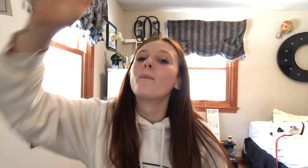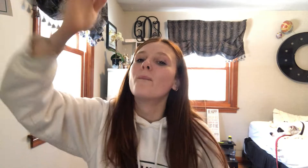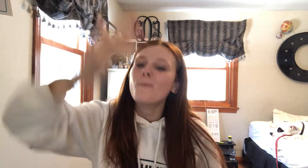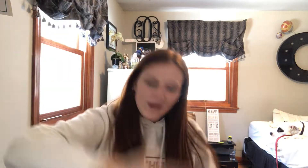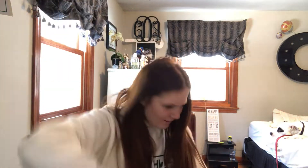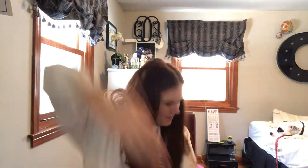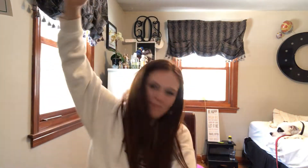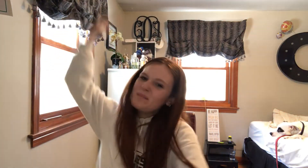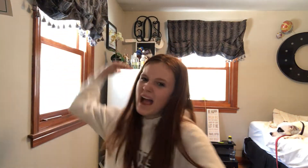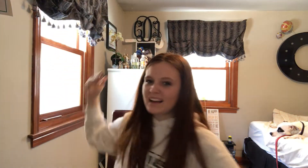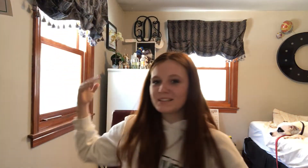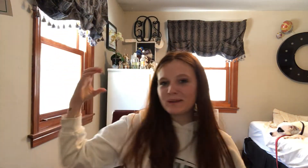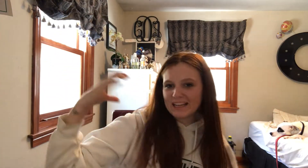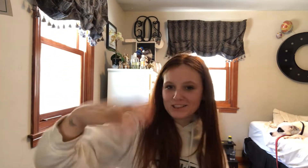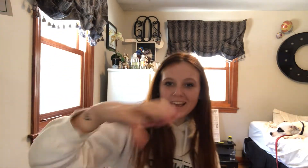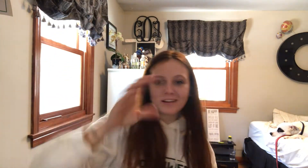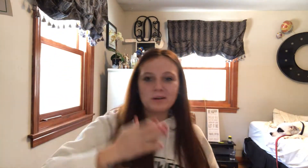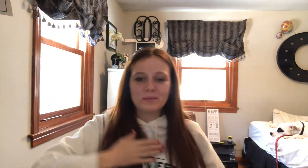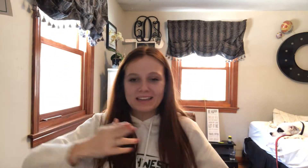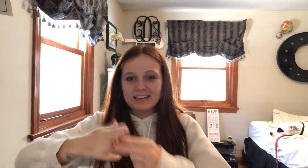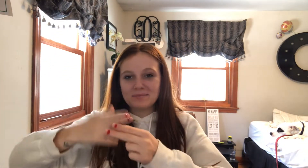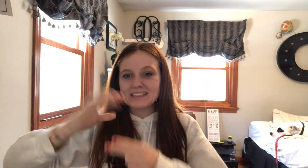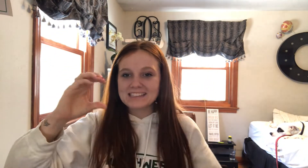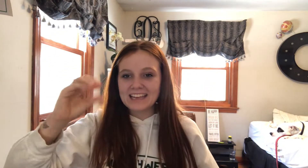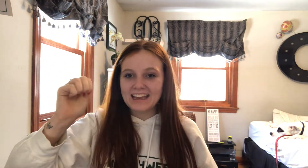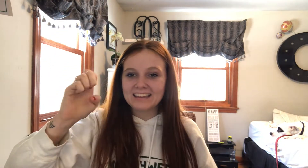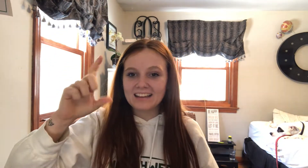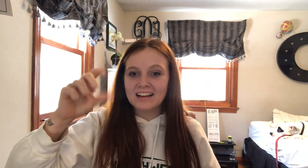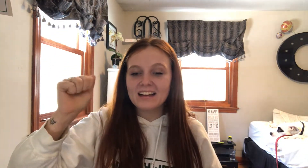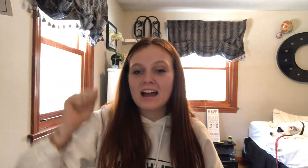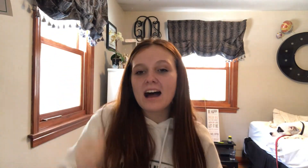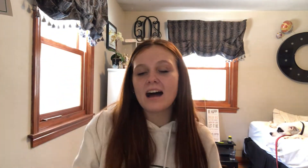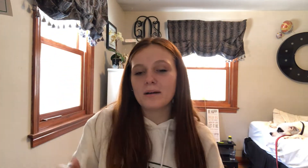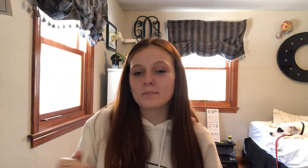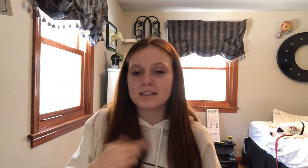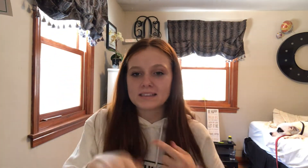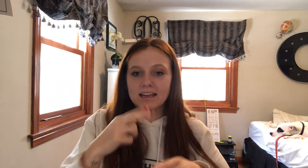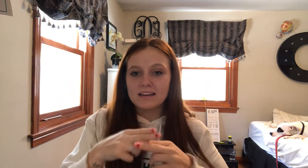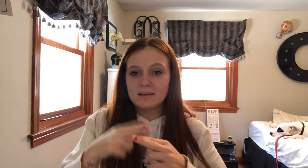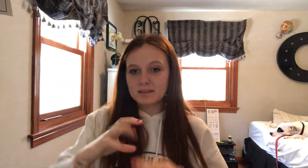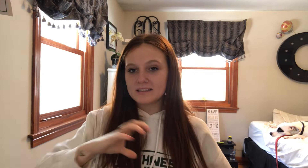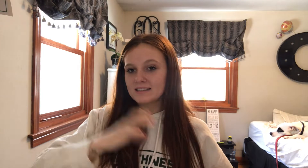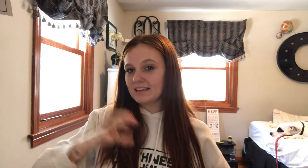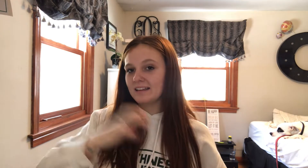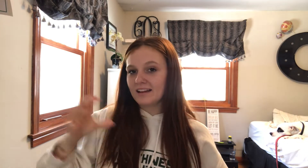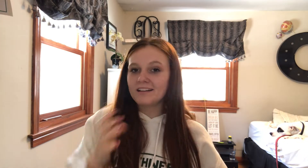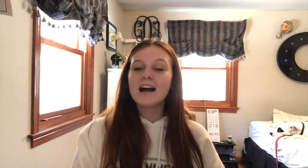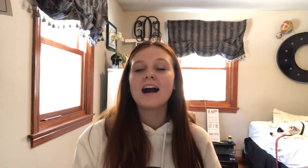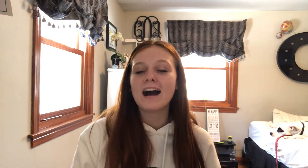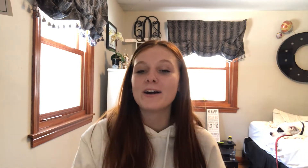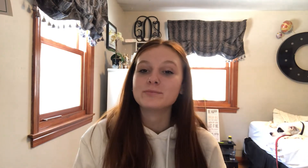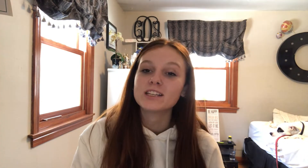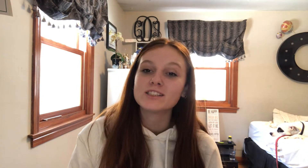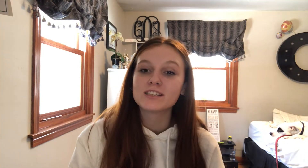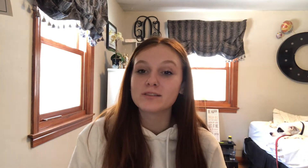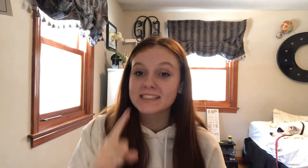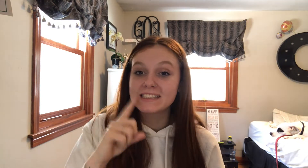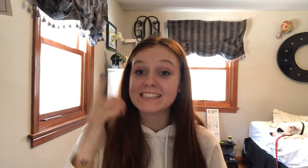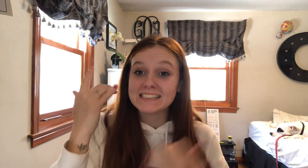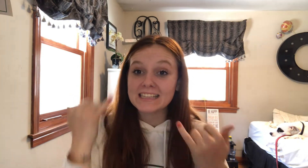Welcome back to my channel. My name is Kayla. My sign name is Kayla. So today